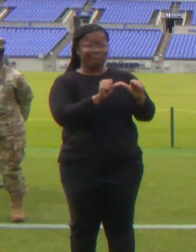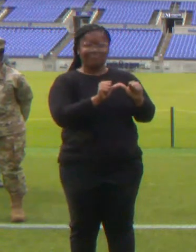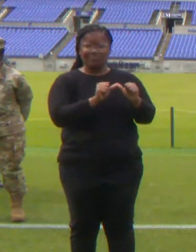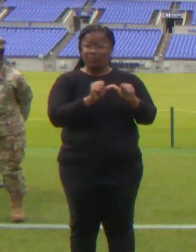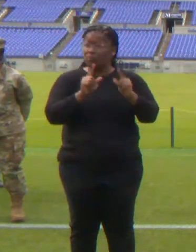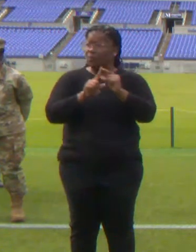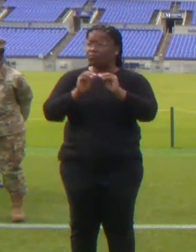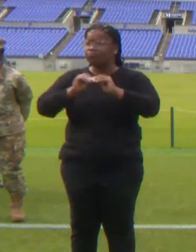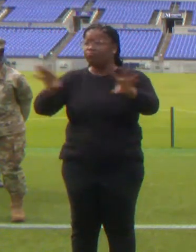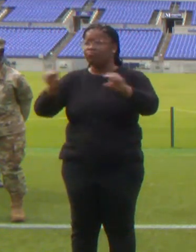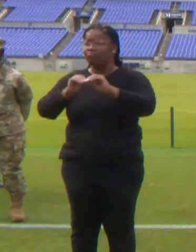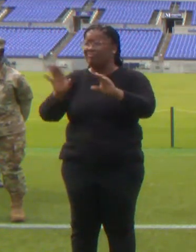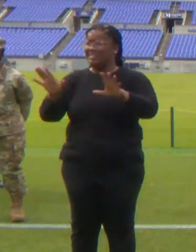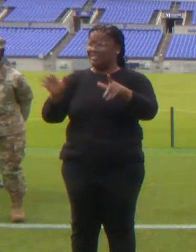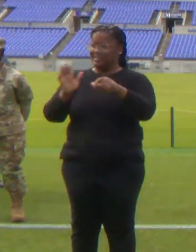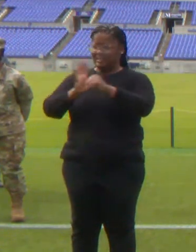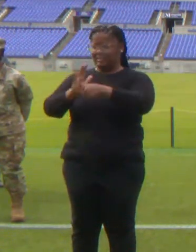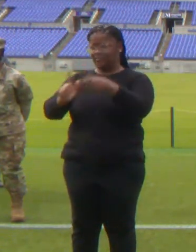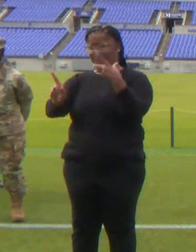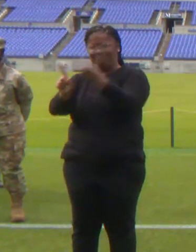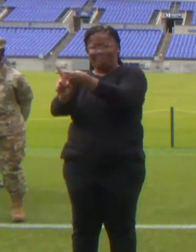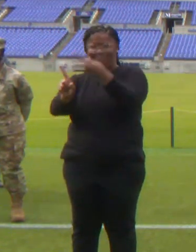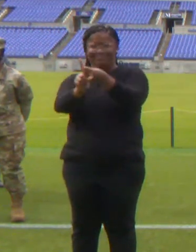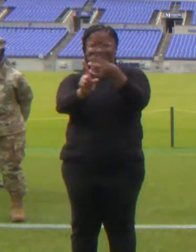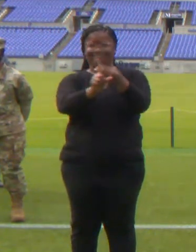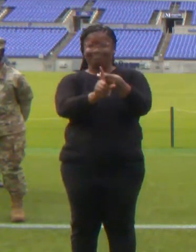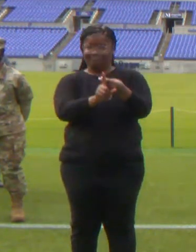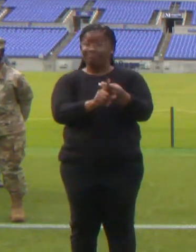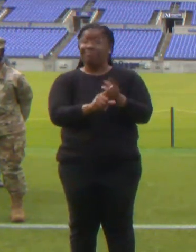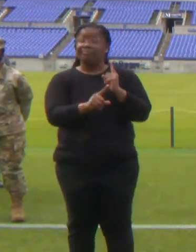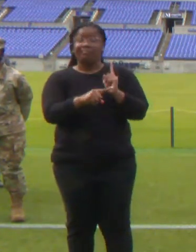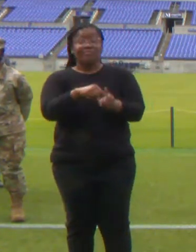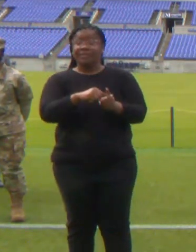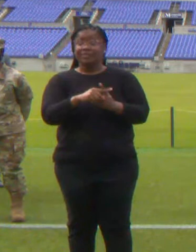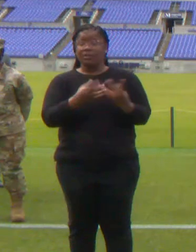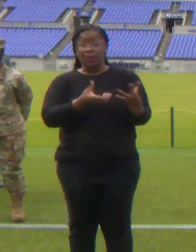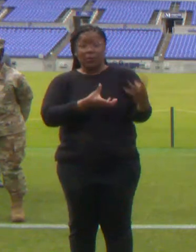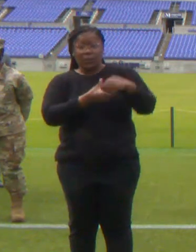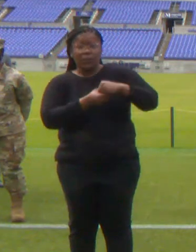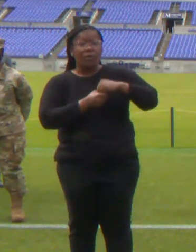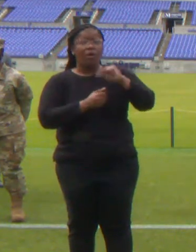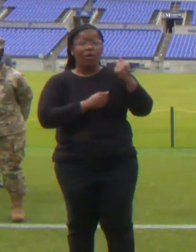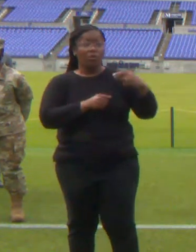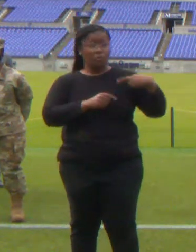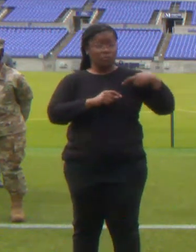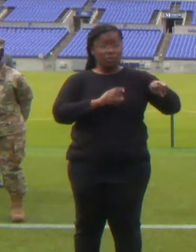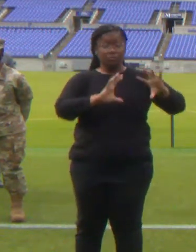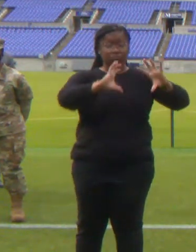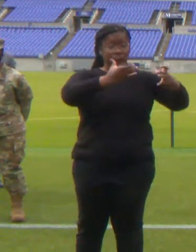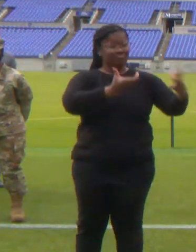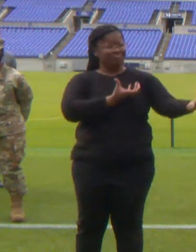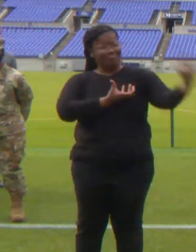more folks and as well as to get other religious leaders involved. If you're not connected with us,